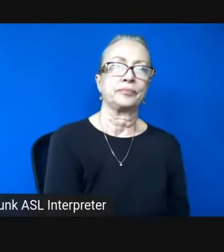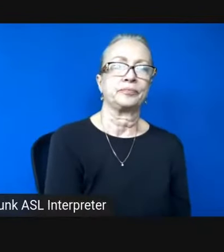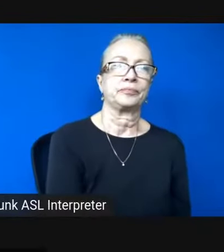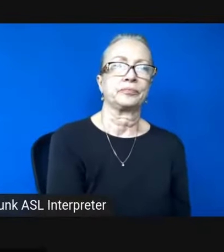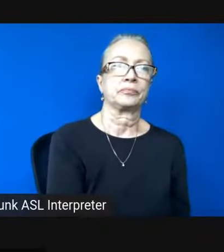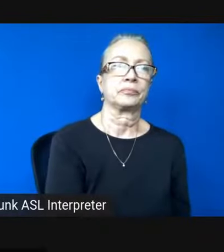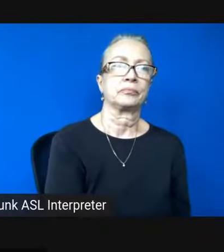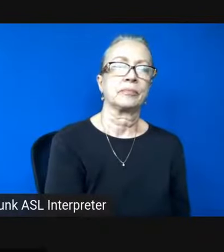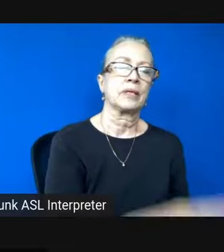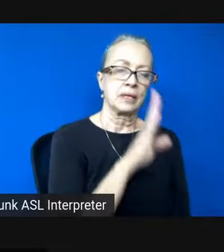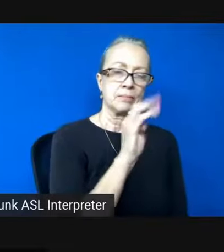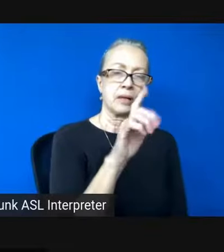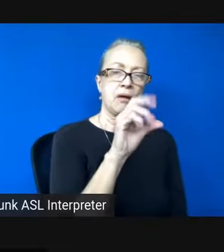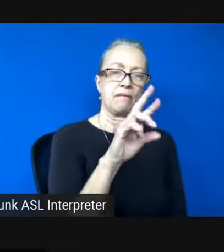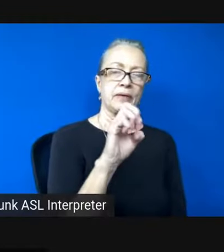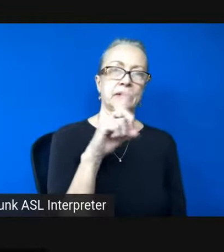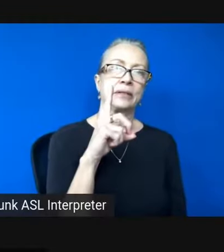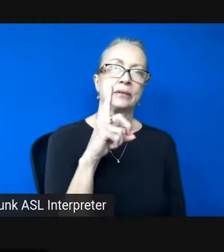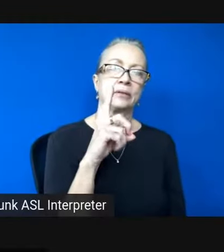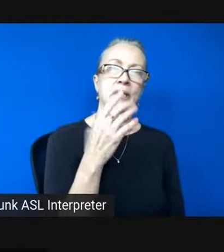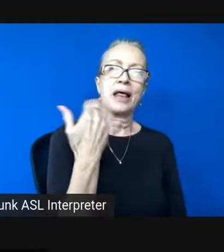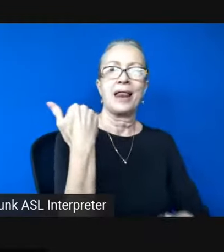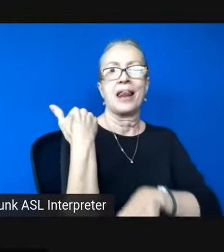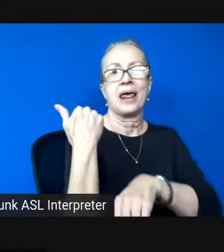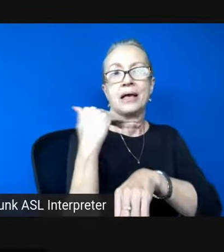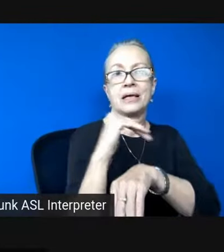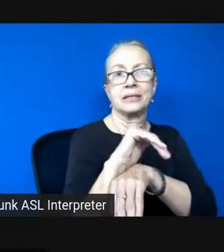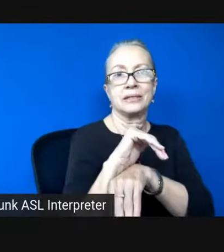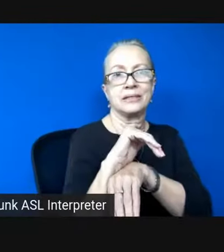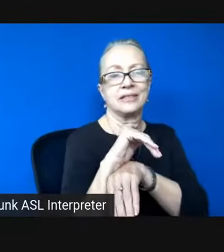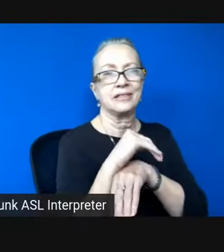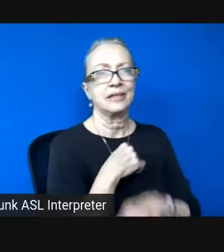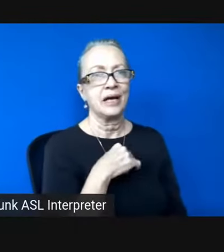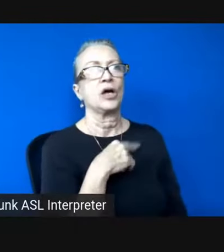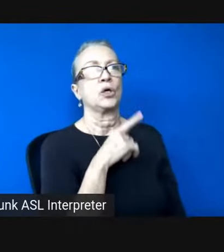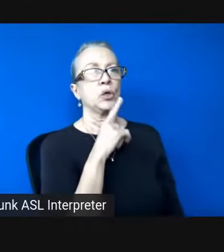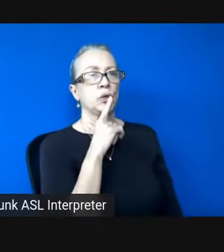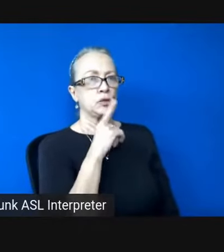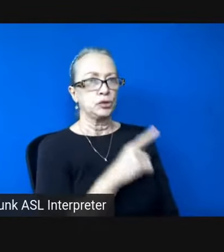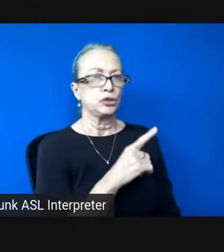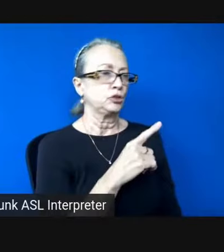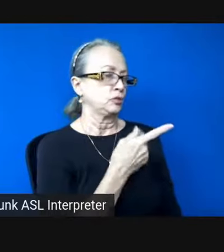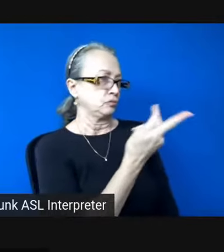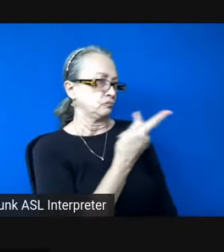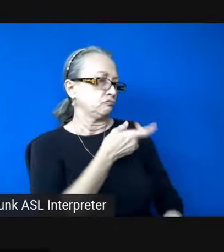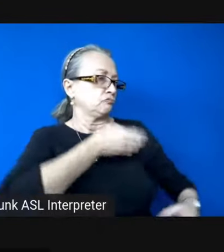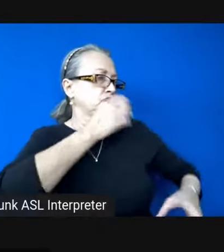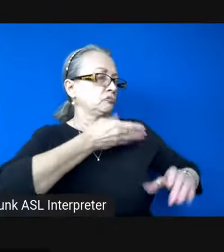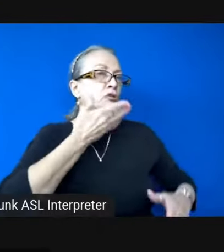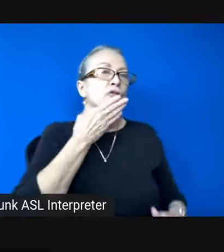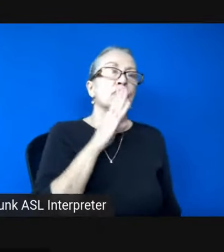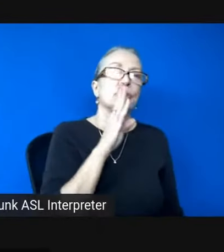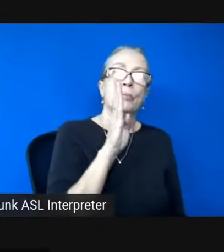beloved last night I doused us in good bourbon struck